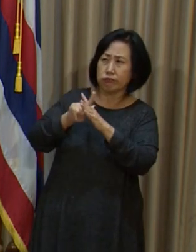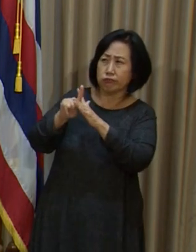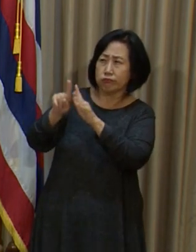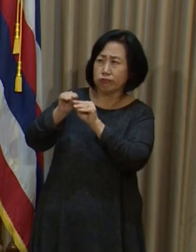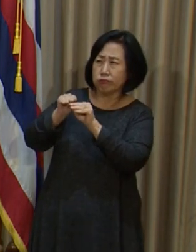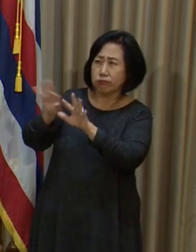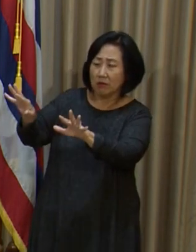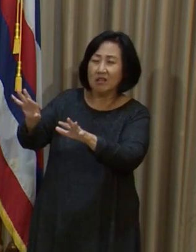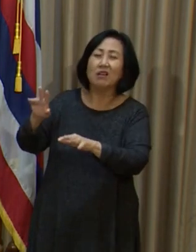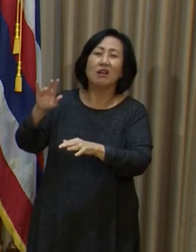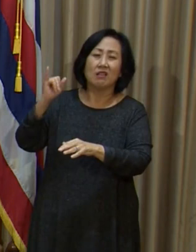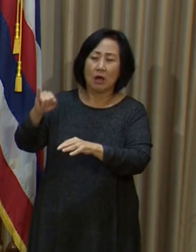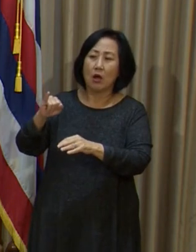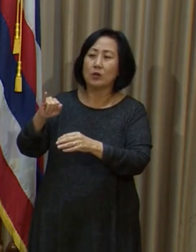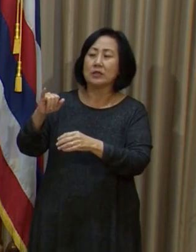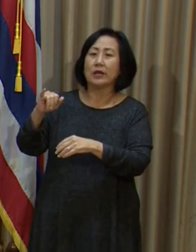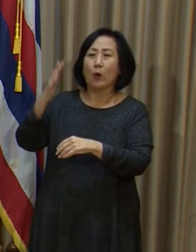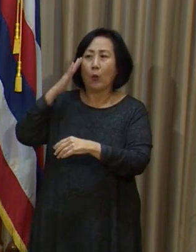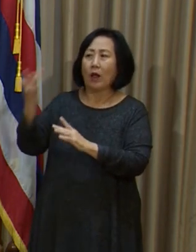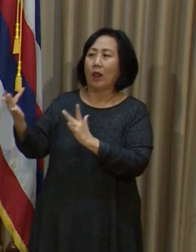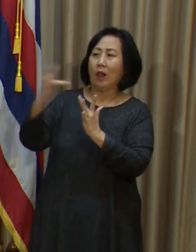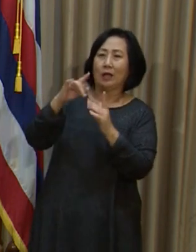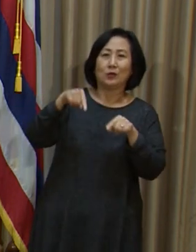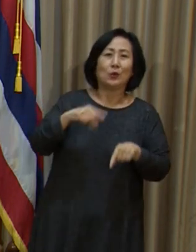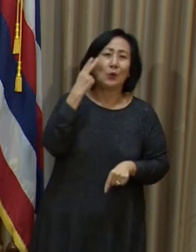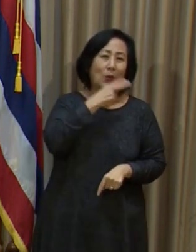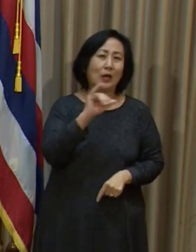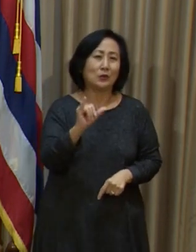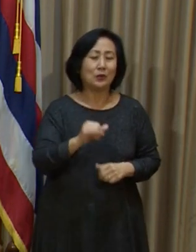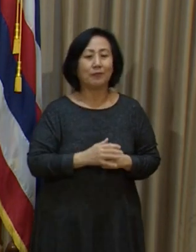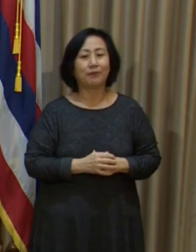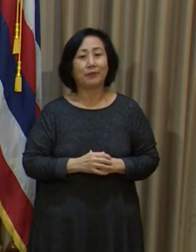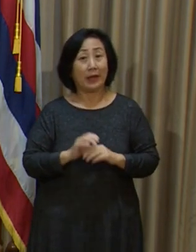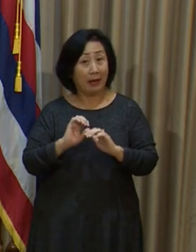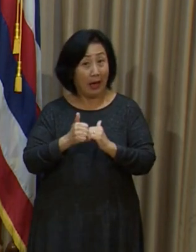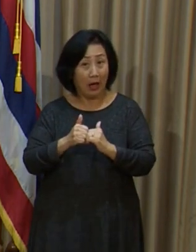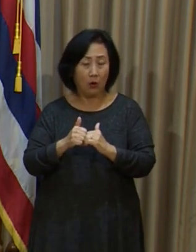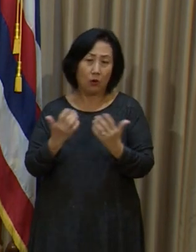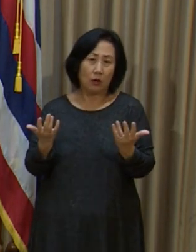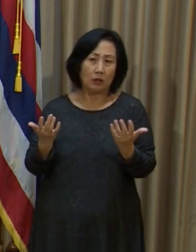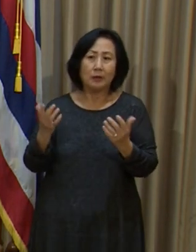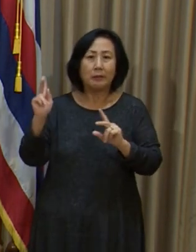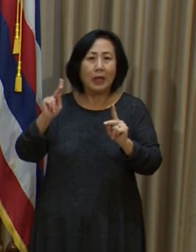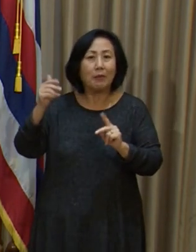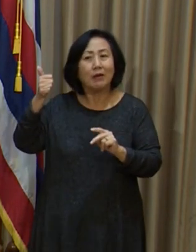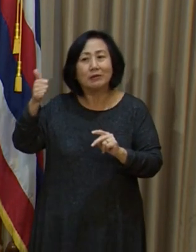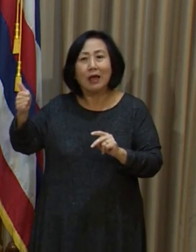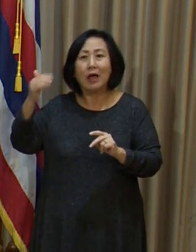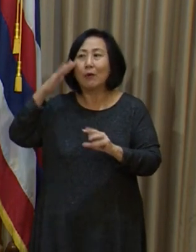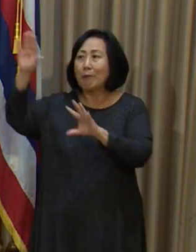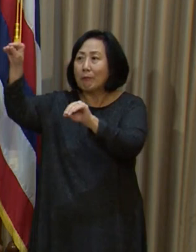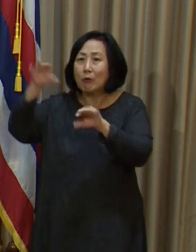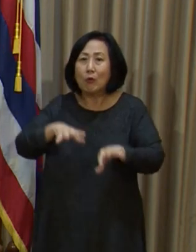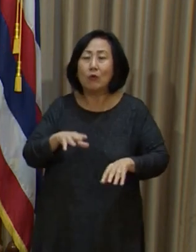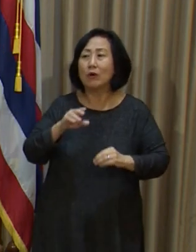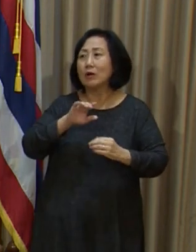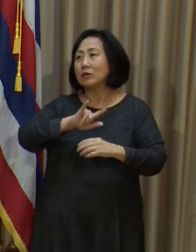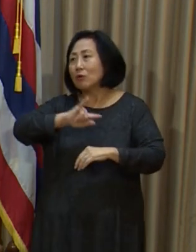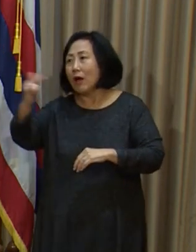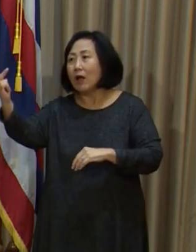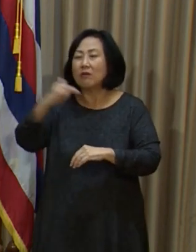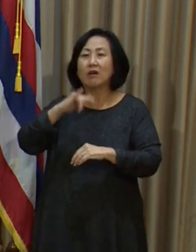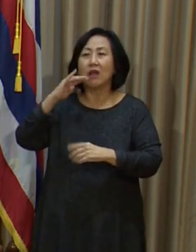ultimately those strains reach us here as well, just by virtue of, you people moving and traveling.